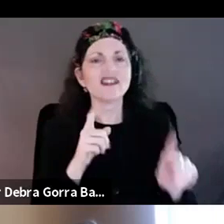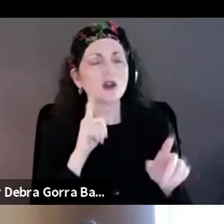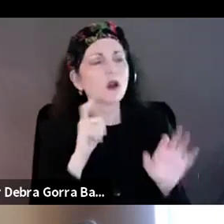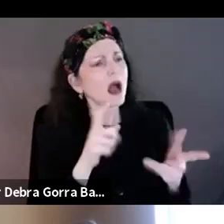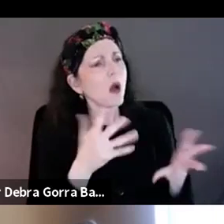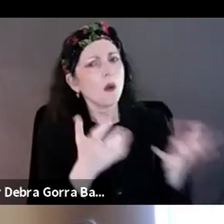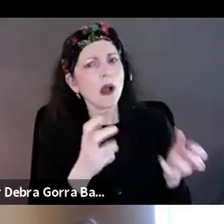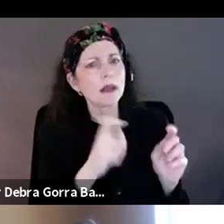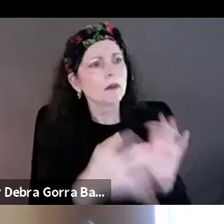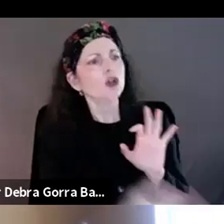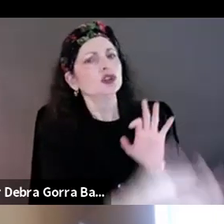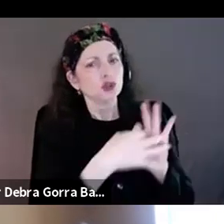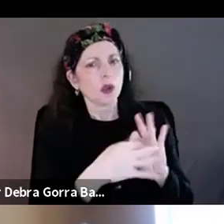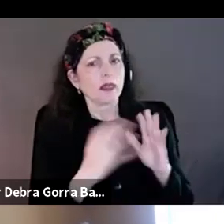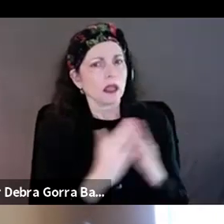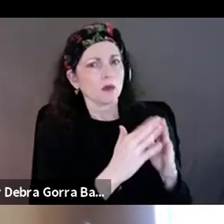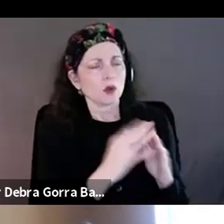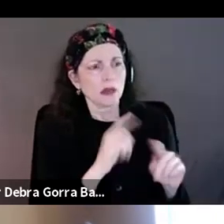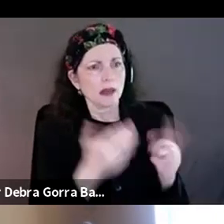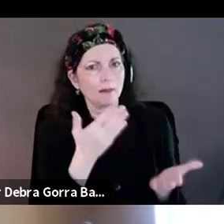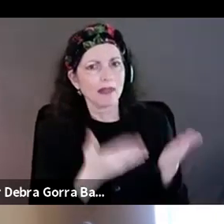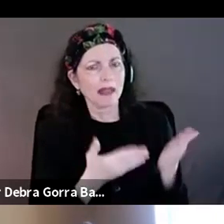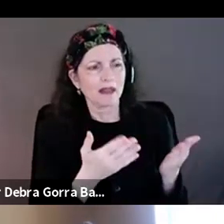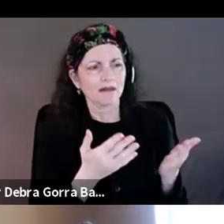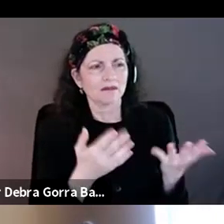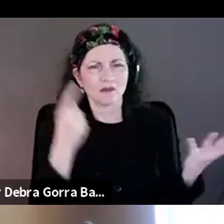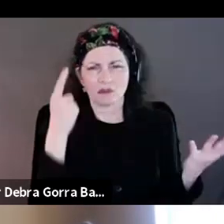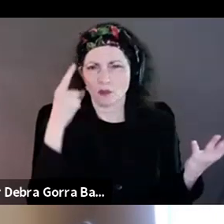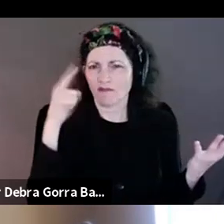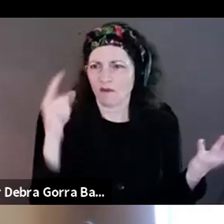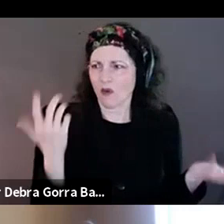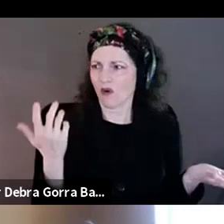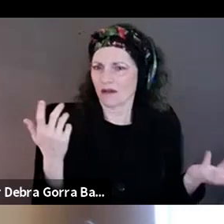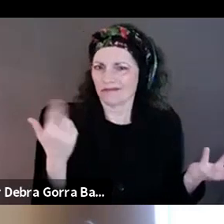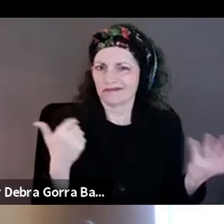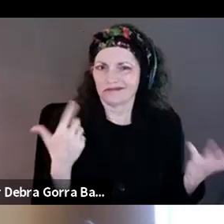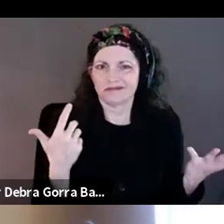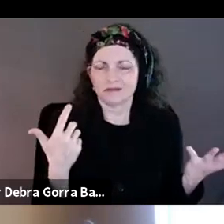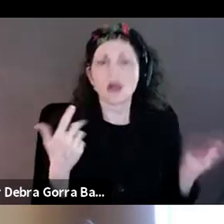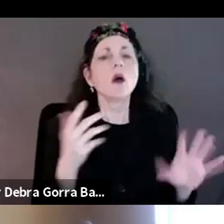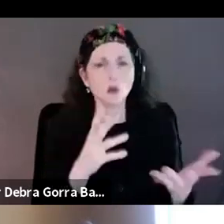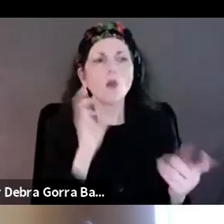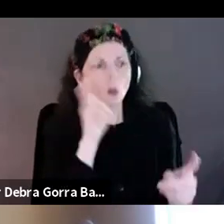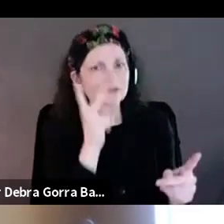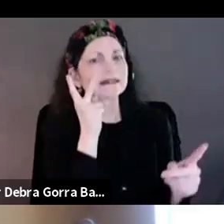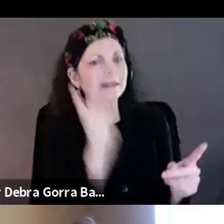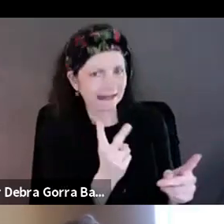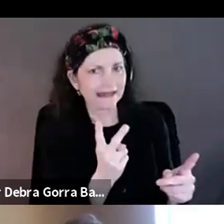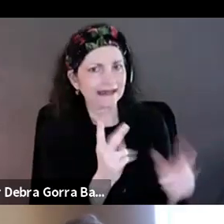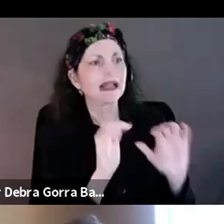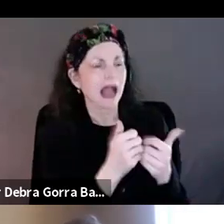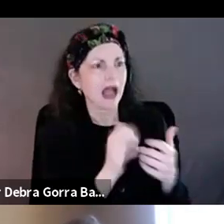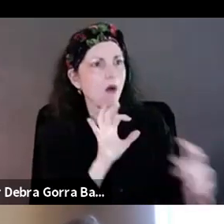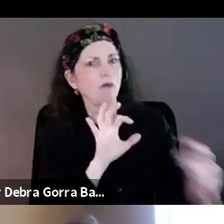movement or joining the community, but might not actually see a positive in identifying and to kind of look at